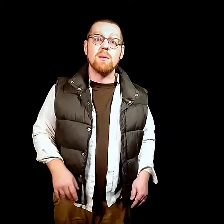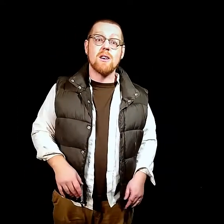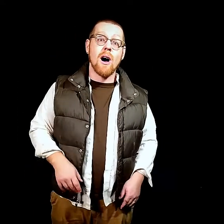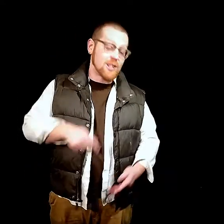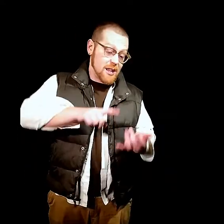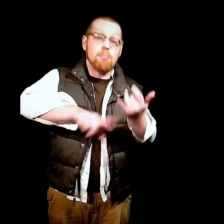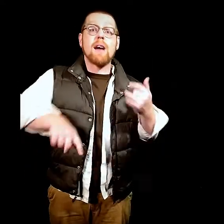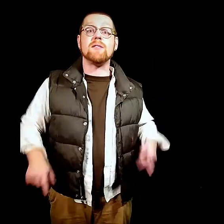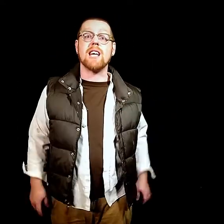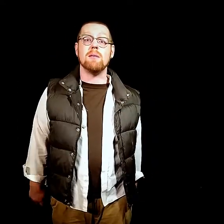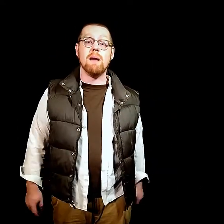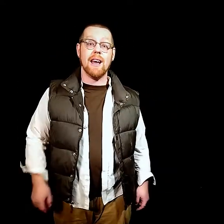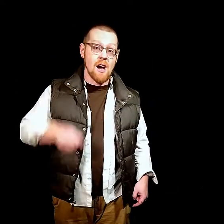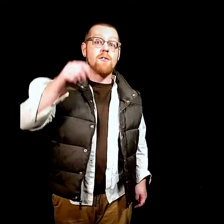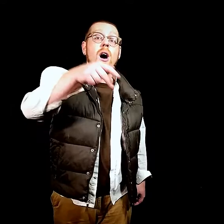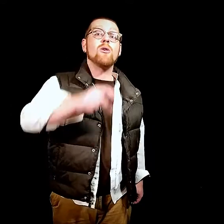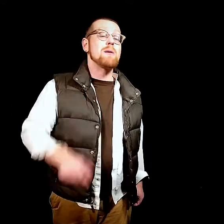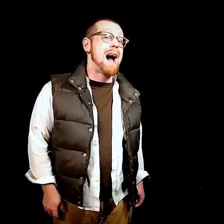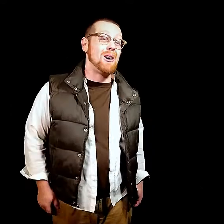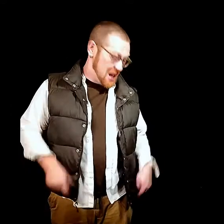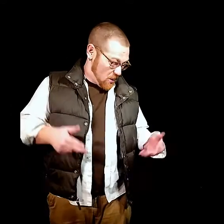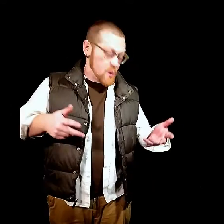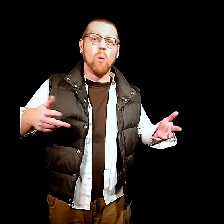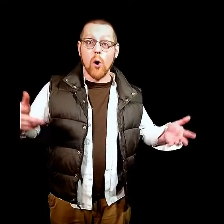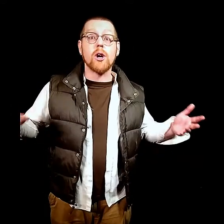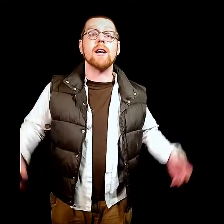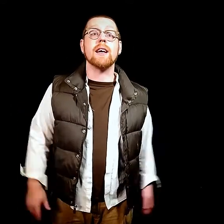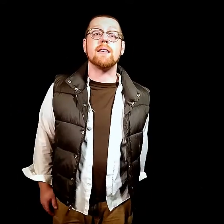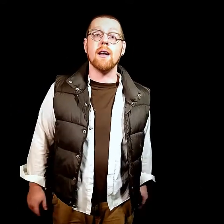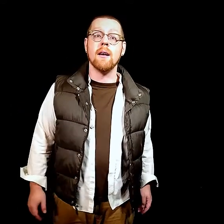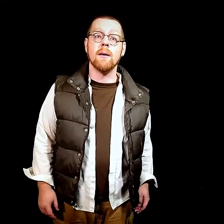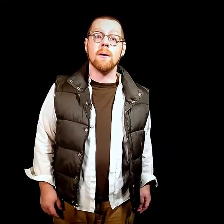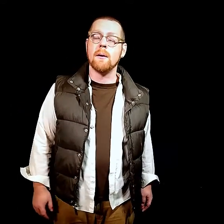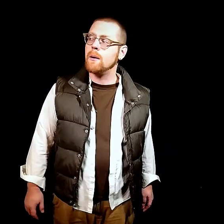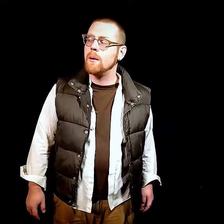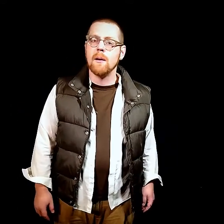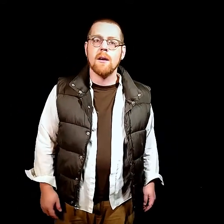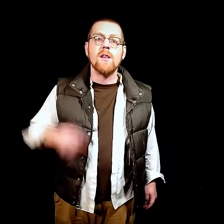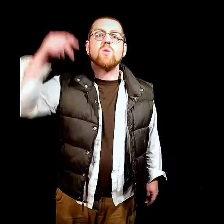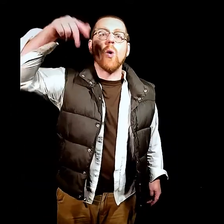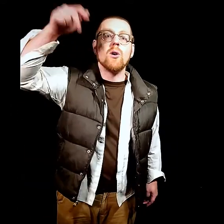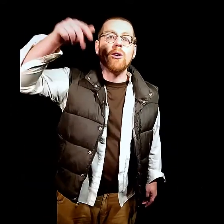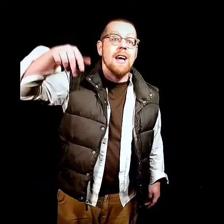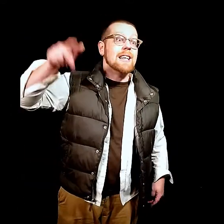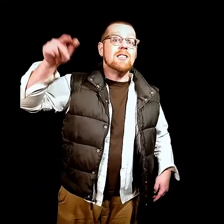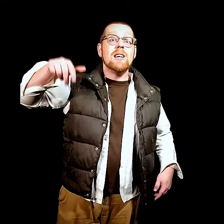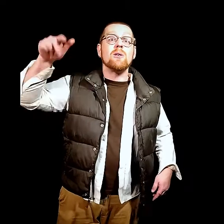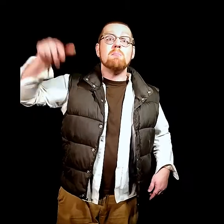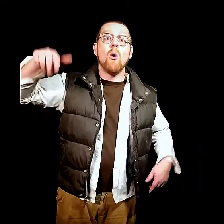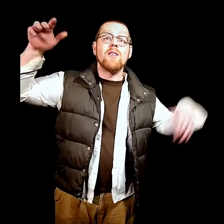gone so that breakfast can be made for hungry mouths and real work can get done. This world is nearly more than